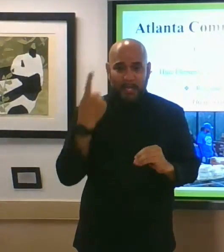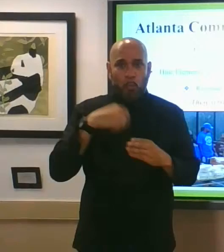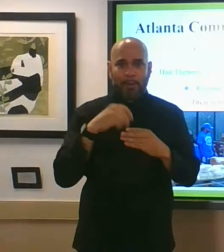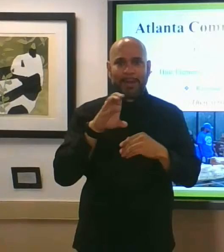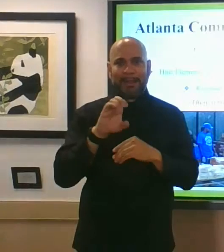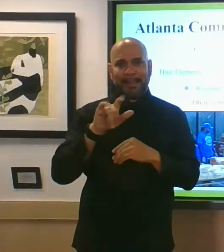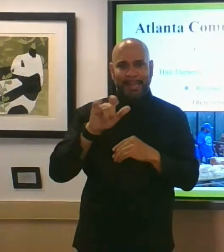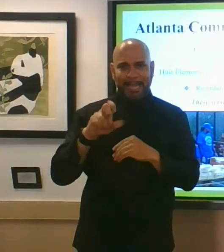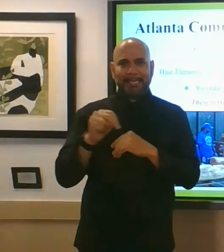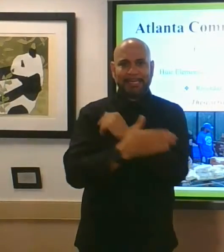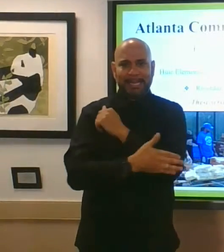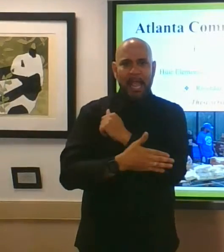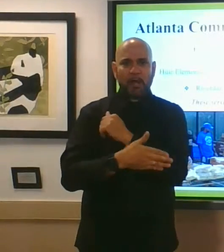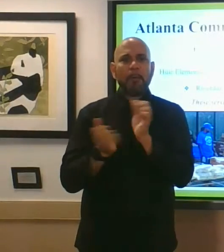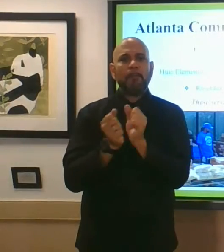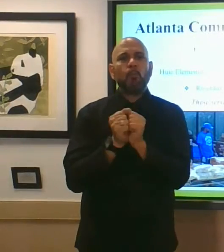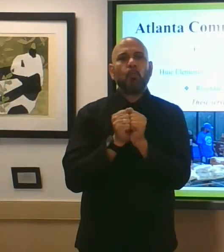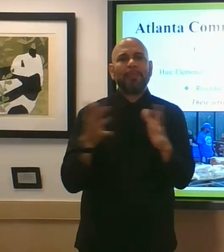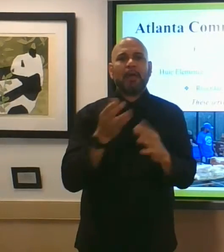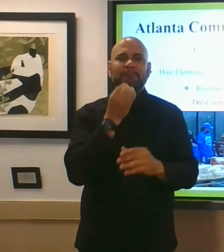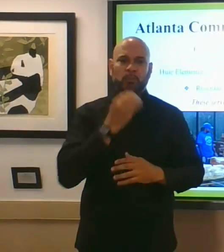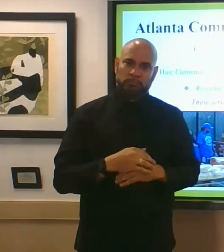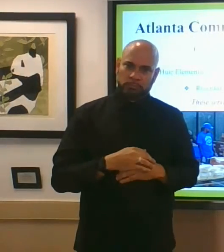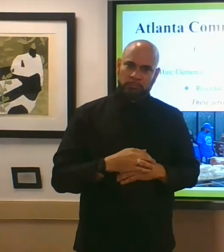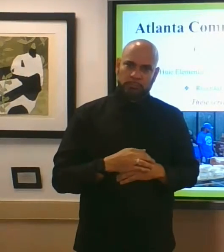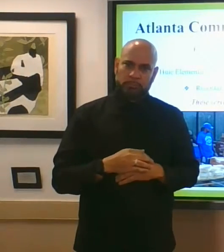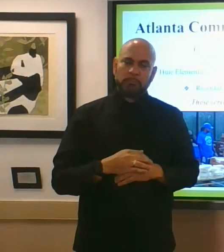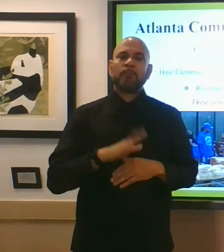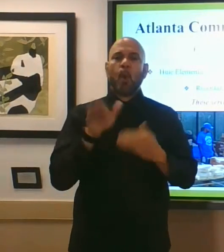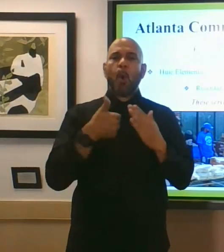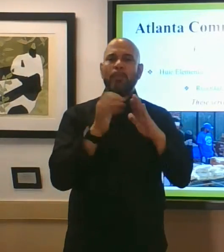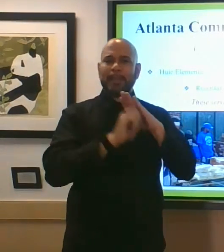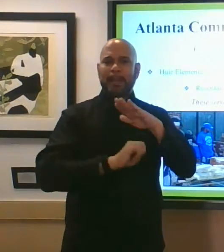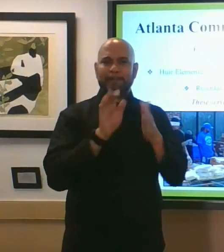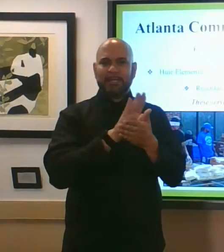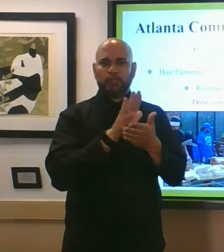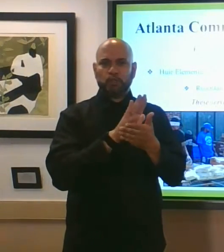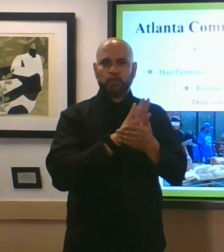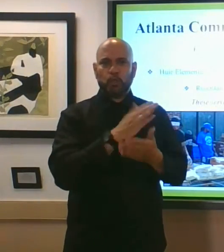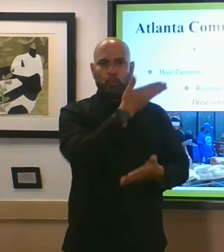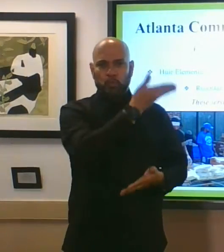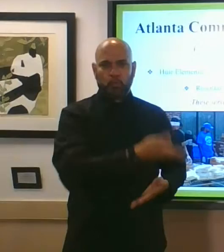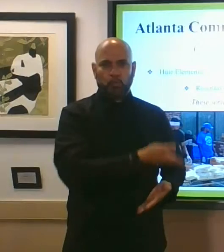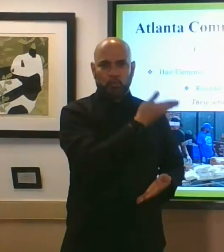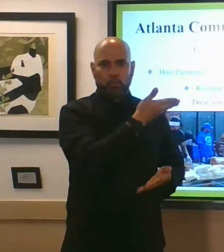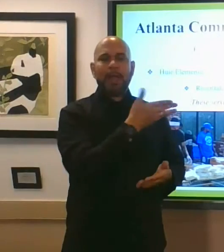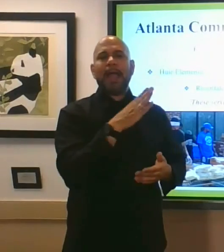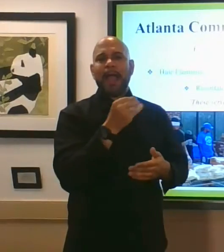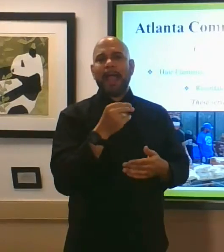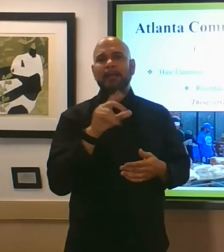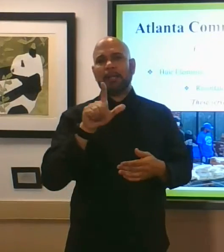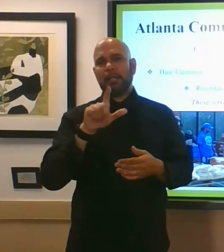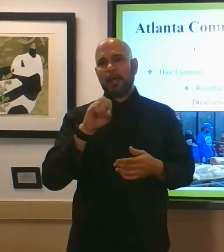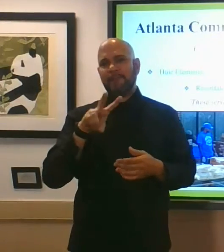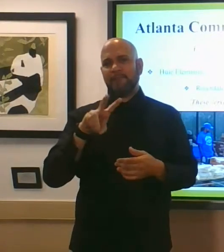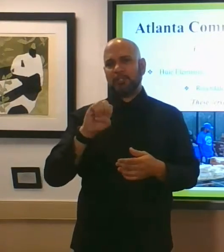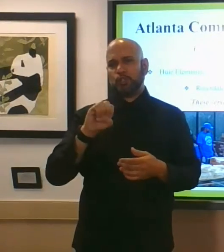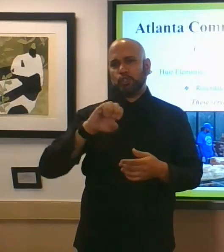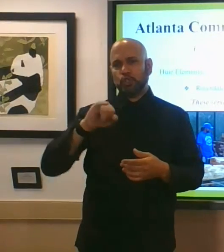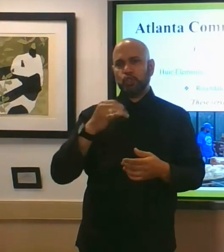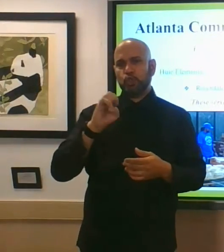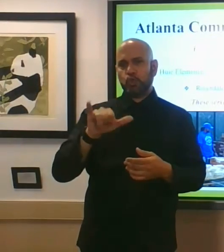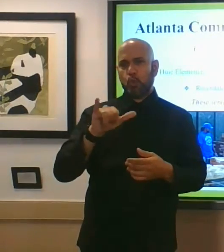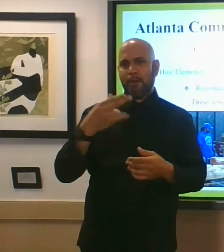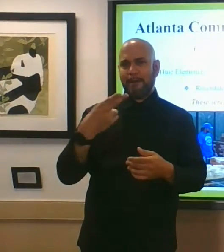huey elementary tara elementary west clayton elementary riverdale middle lovejoy high school these services are free of charge and occur on